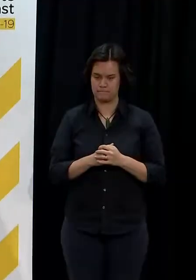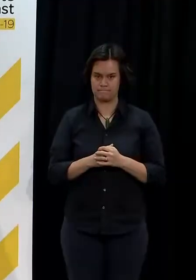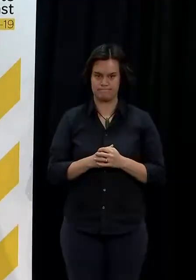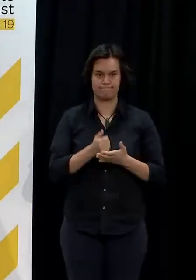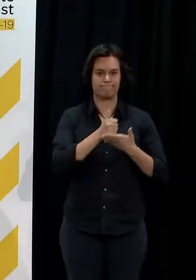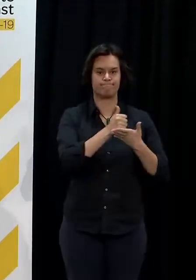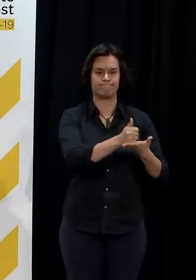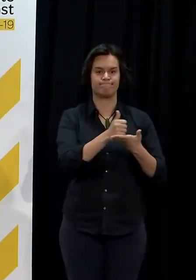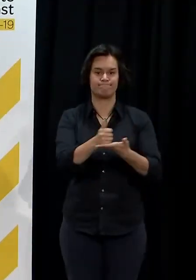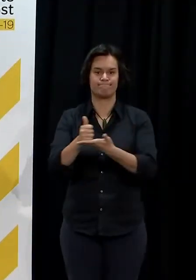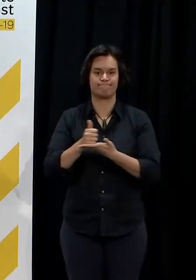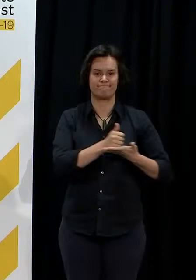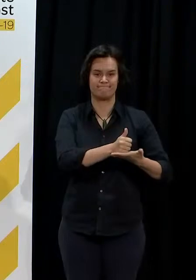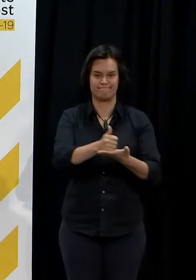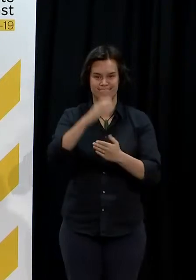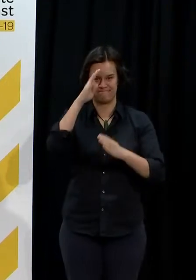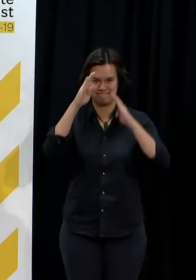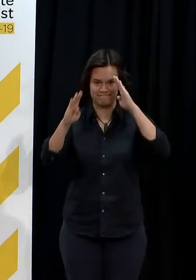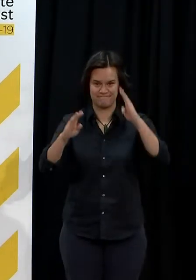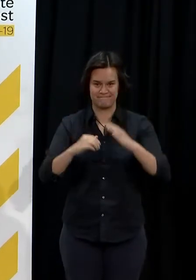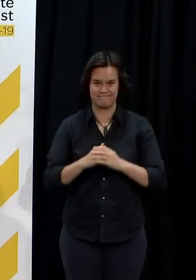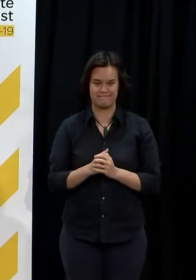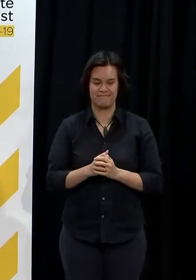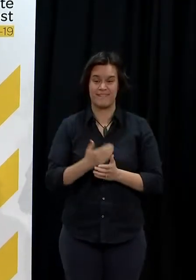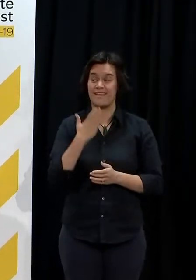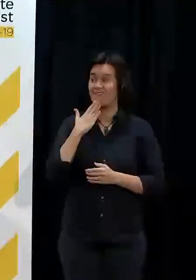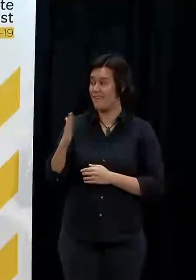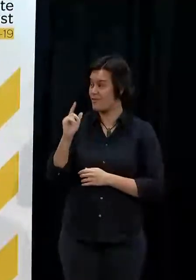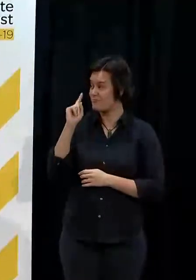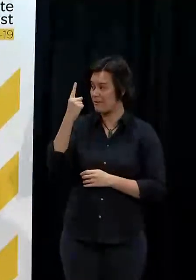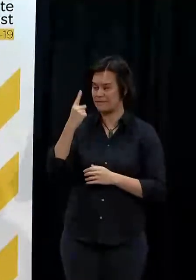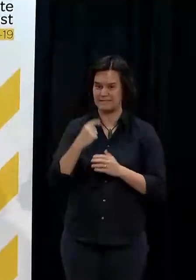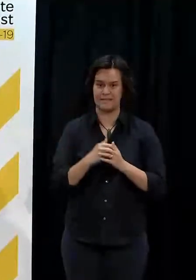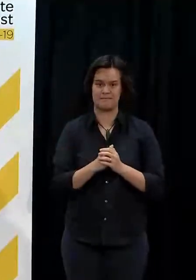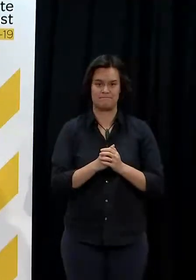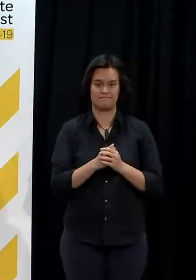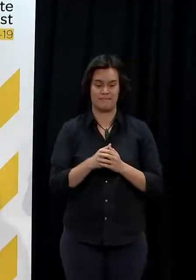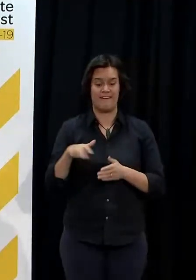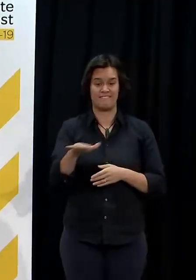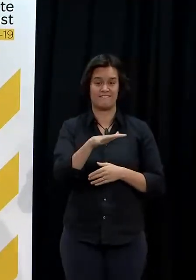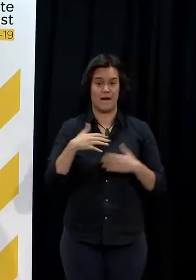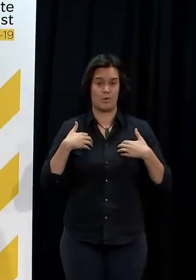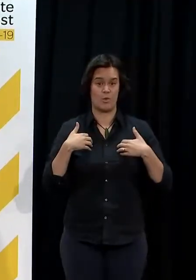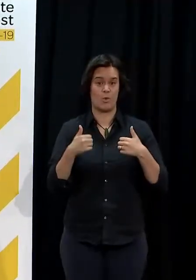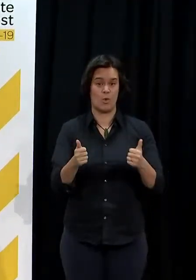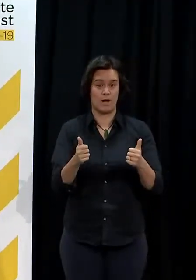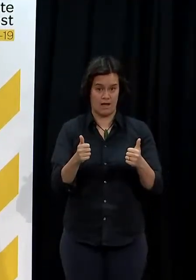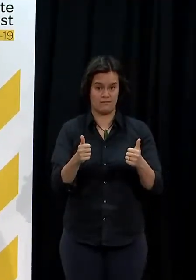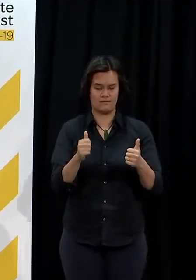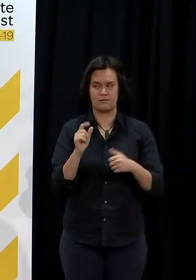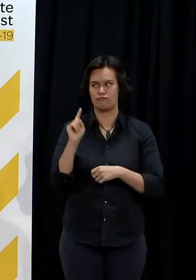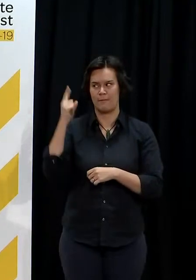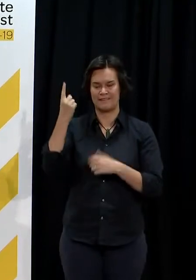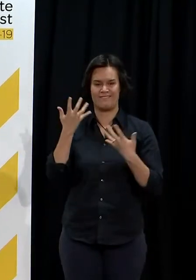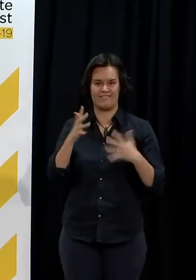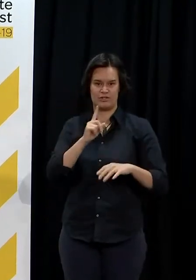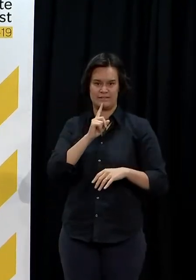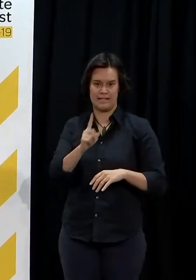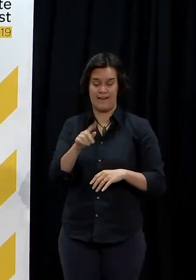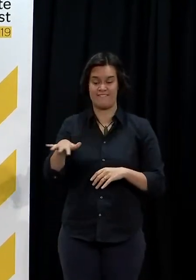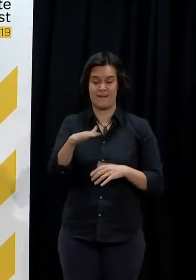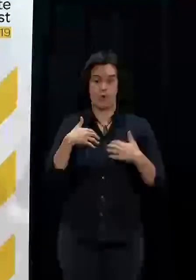Tēnā koutou, greetings one and all. Thank you, Prime Minister. Our whānau ora has once again, as the Prime Minister has mentioned, swiftly